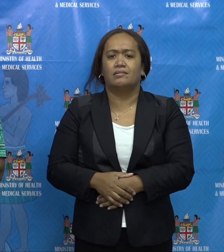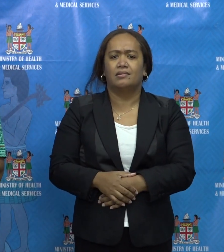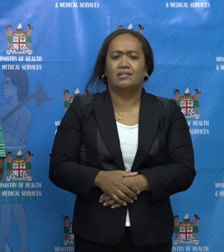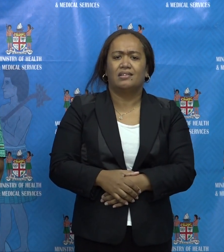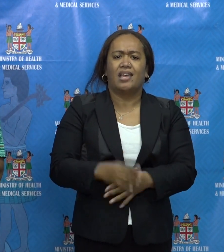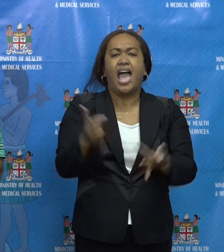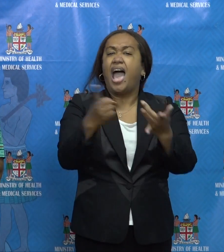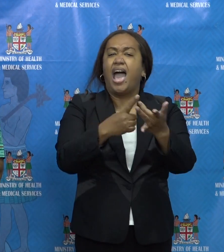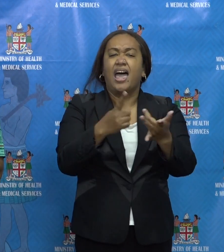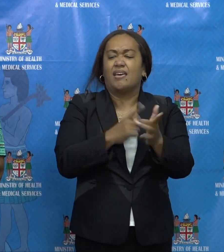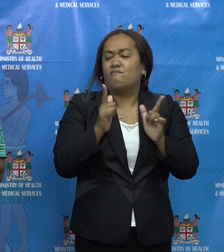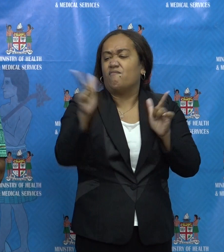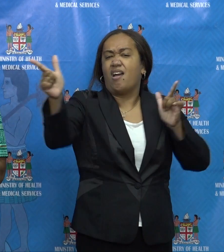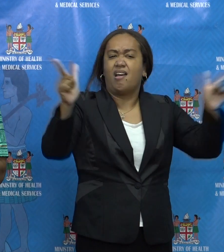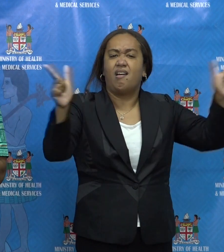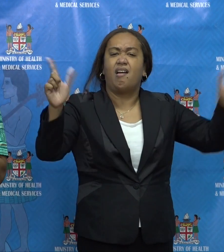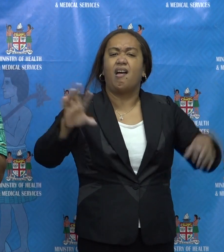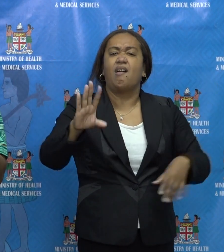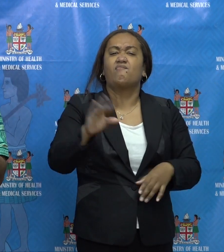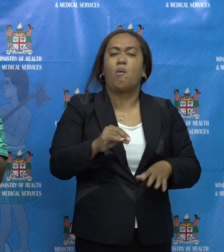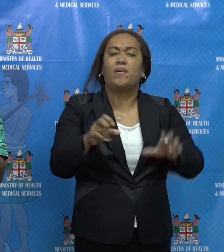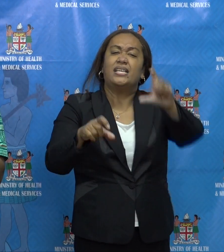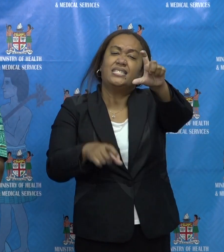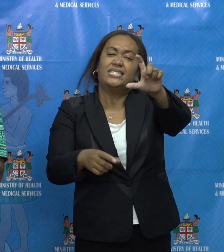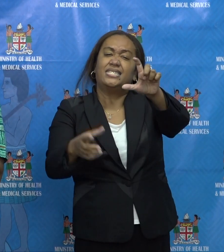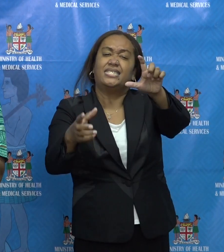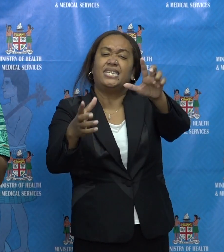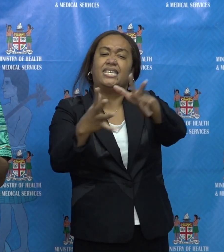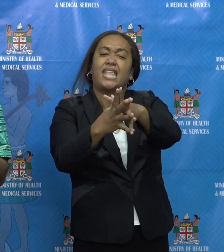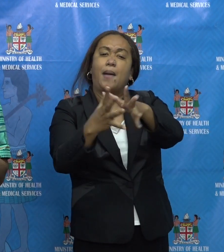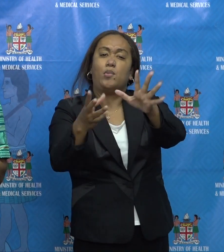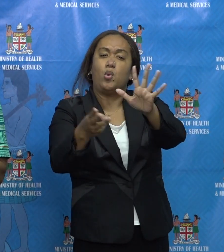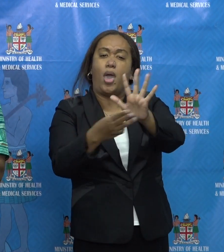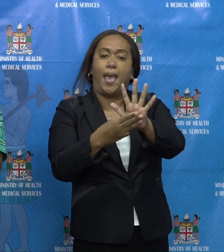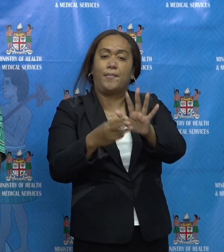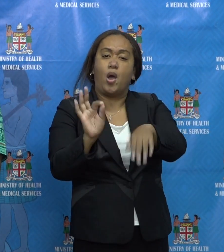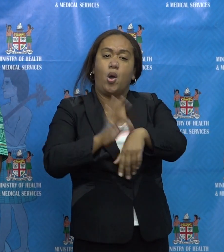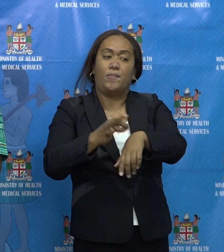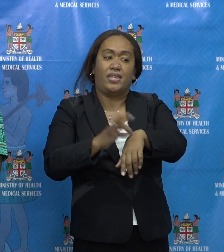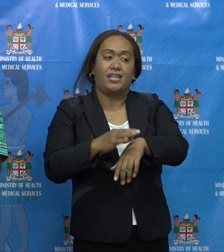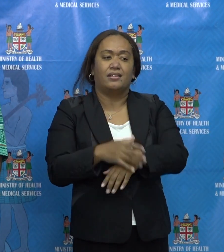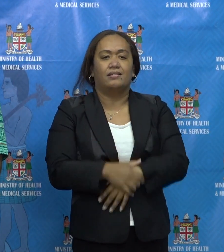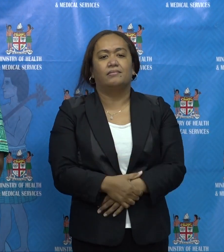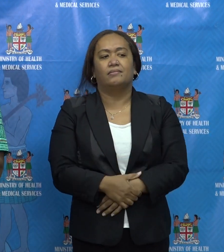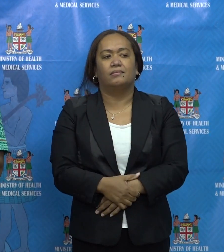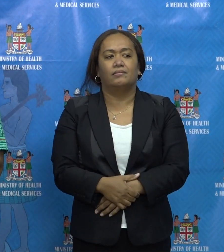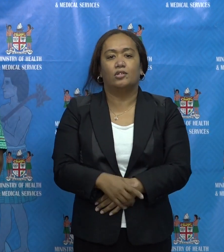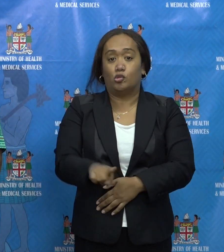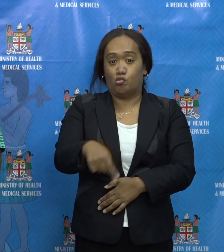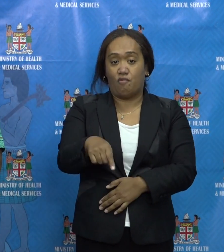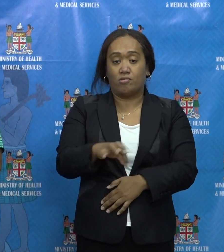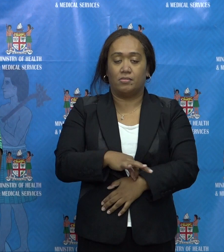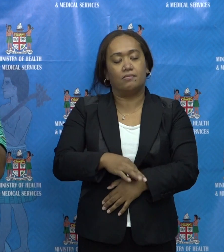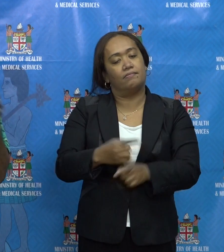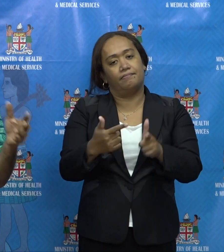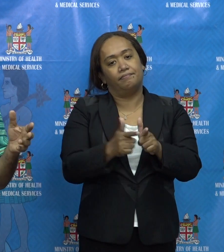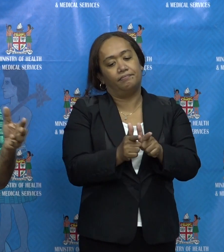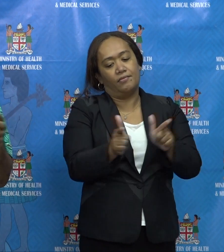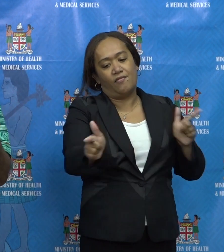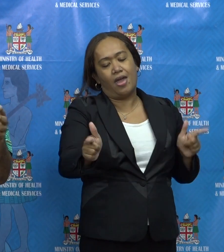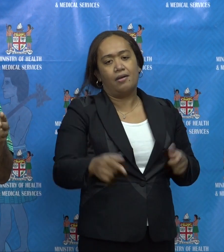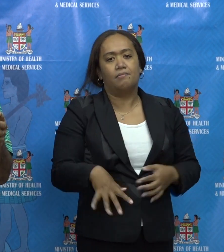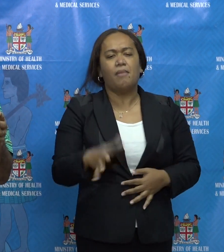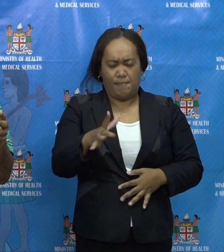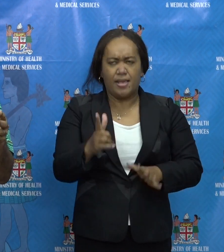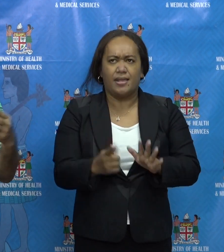away from CWM for us to, so like, it's easier for the Western Division. Division, you've got Lotoka, then you can create one in Nendi, and another